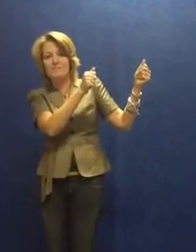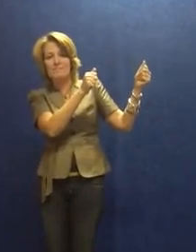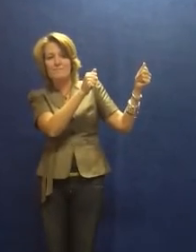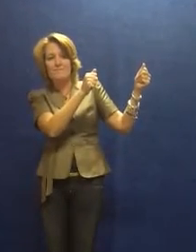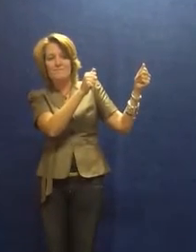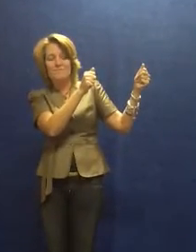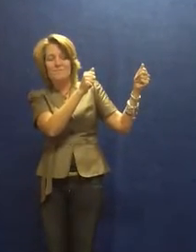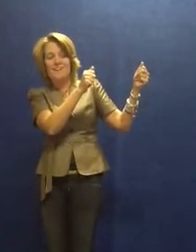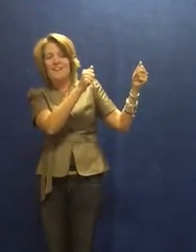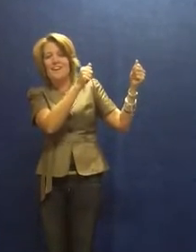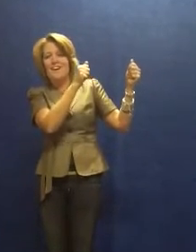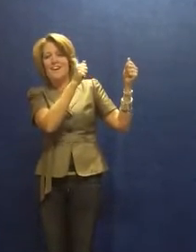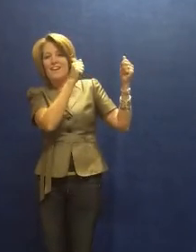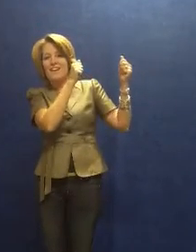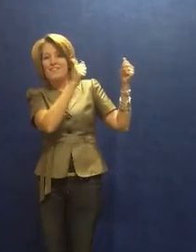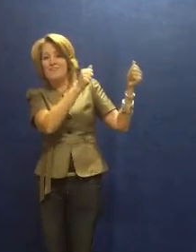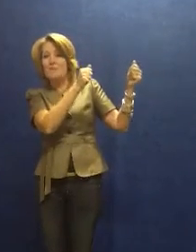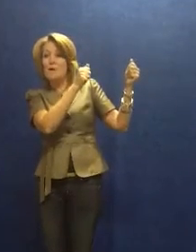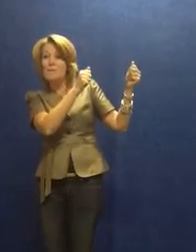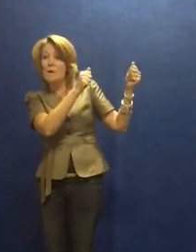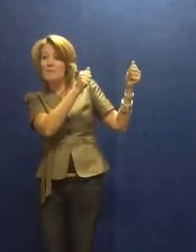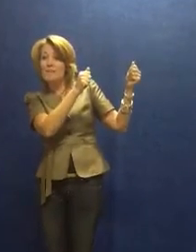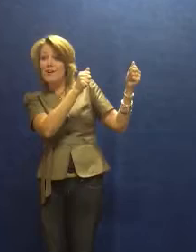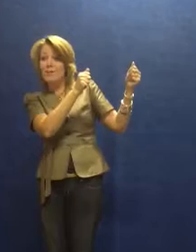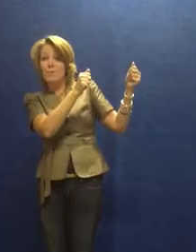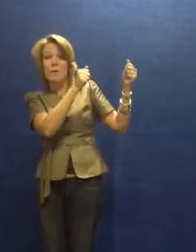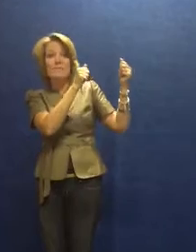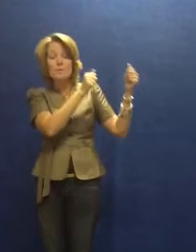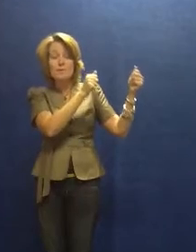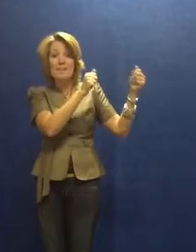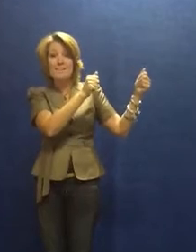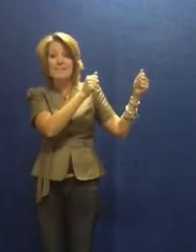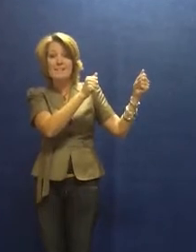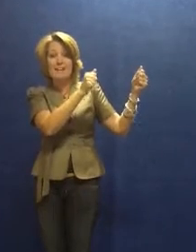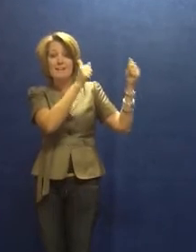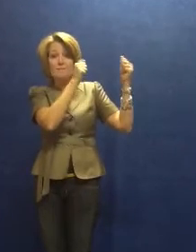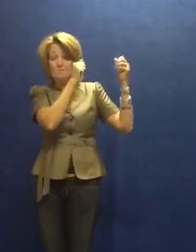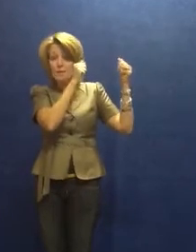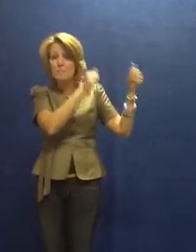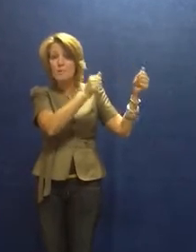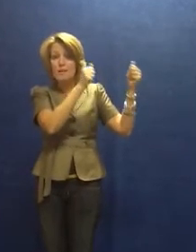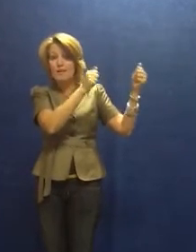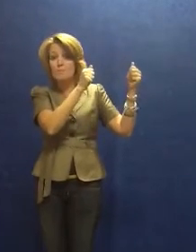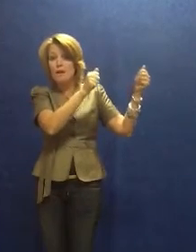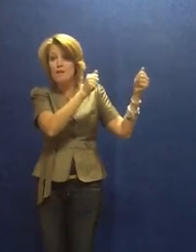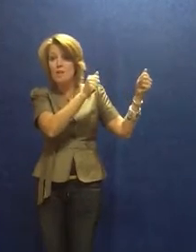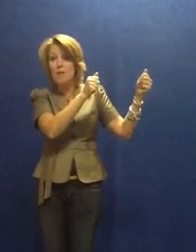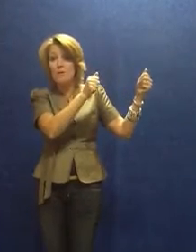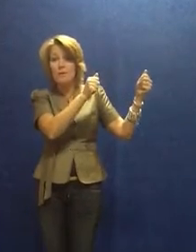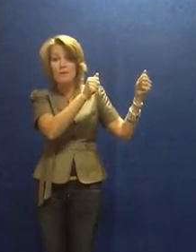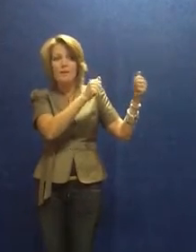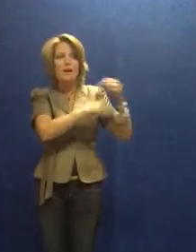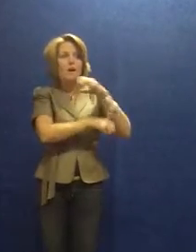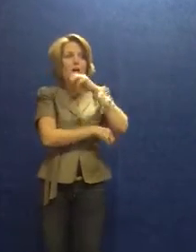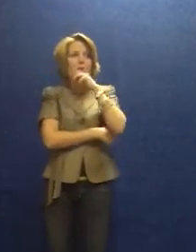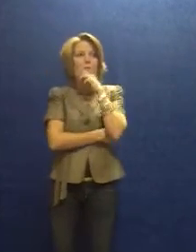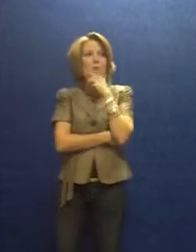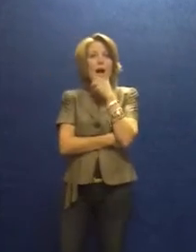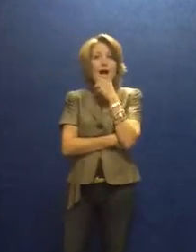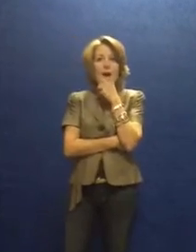and said, What about Play-Doh? What if we make these and people then can buy the dough? Wow!